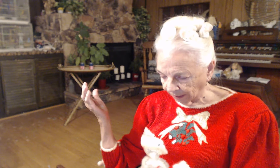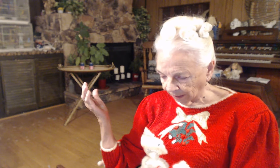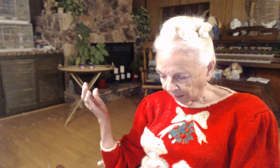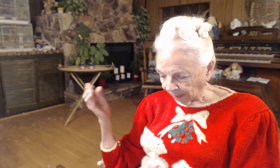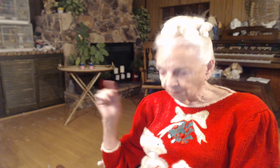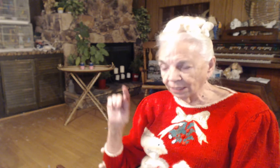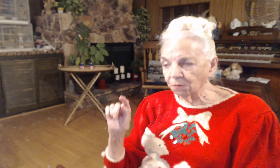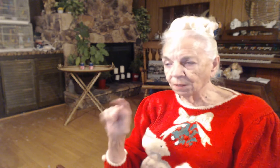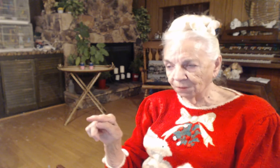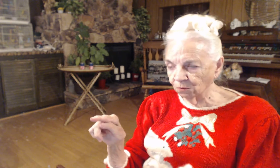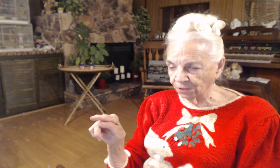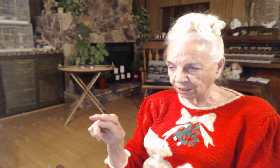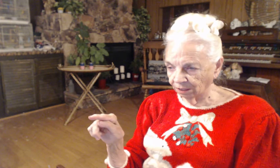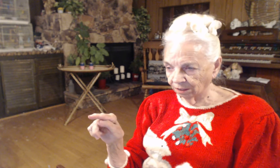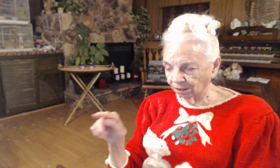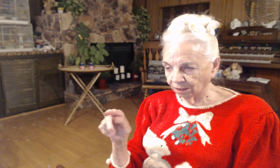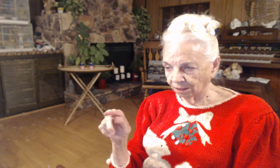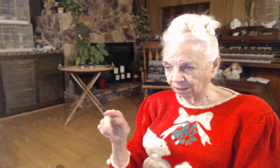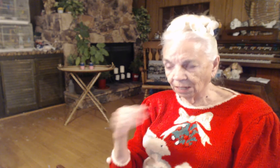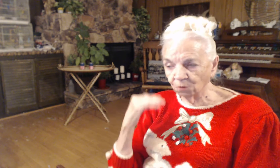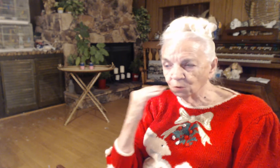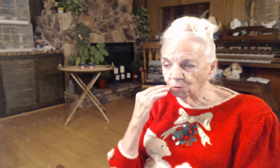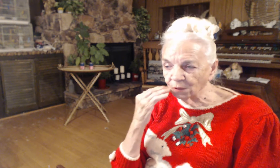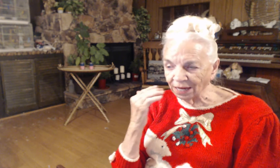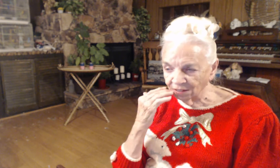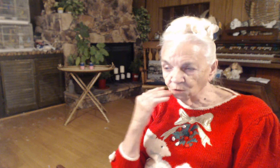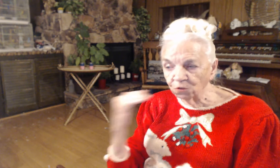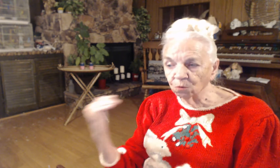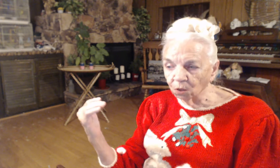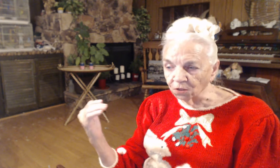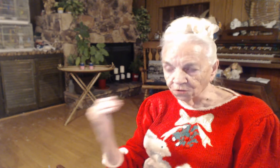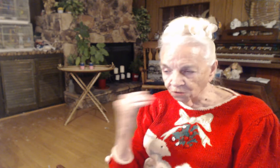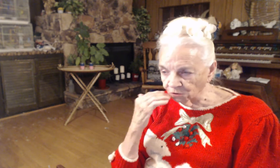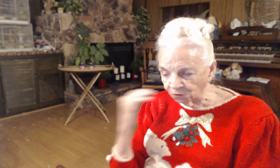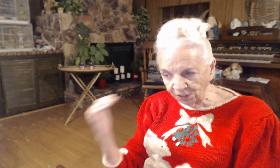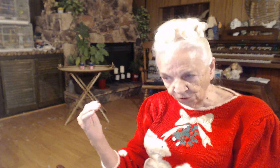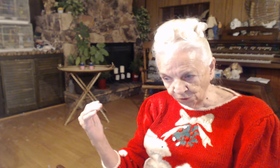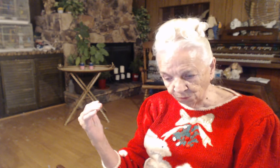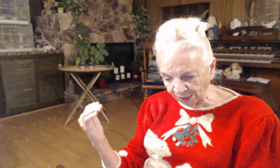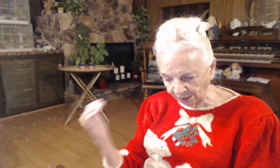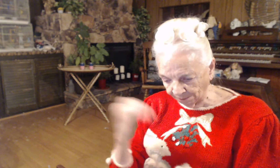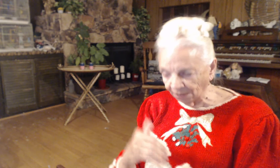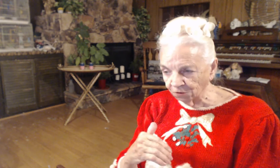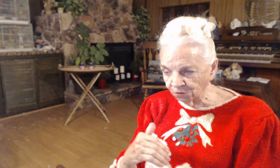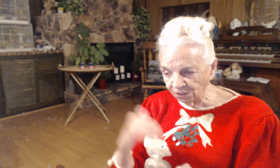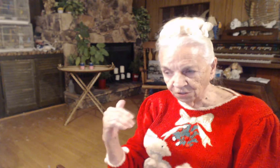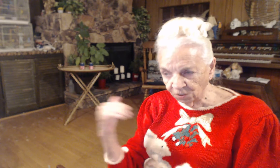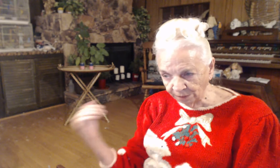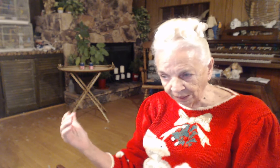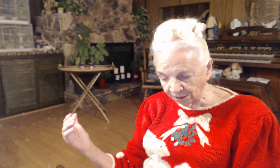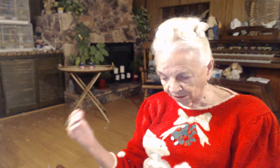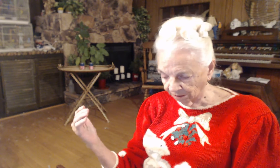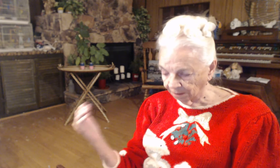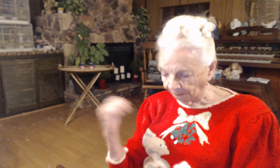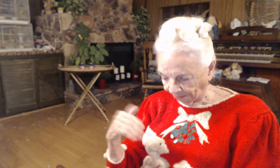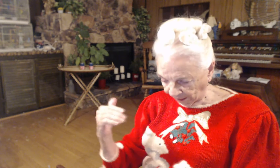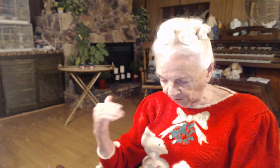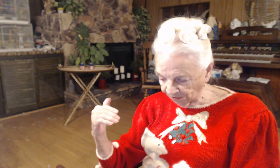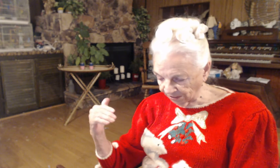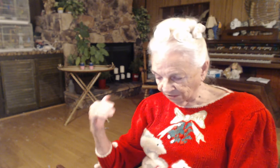But he rebuked it. How do you do that? Those are words. Those are things you speak. Matthew says he speaks. Here he says he